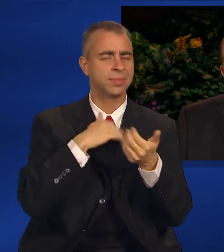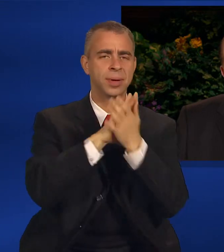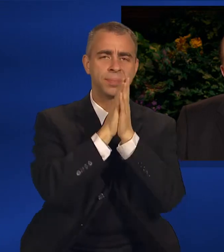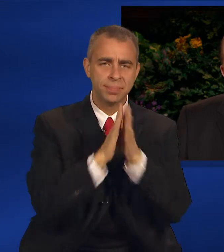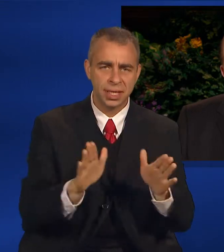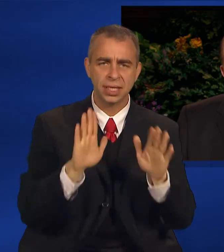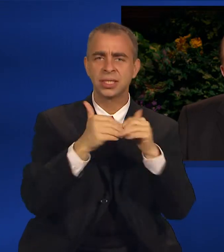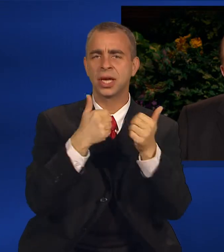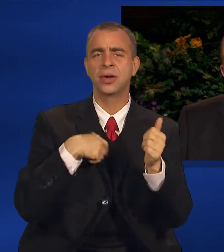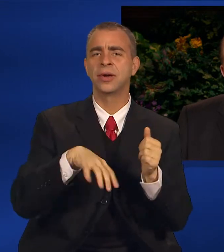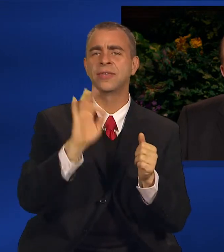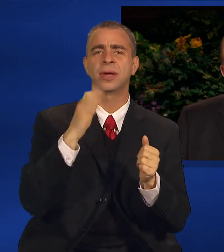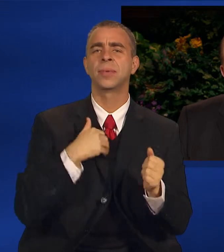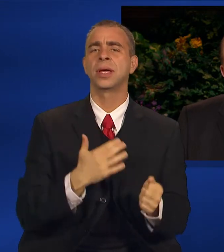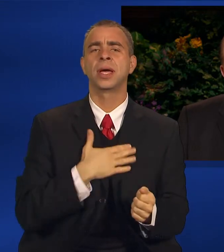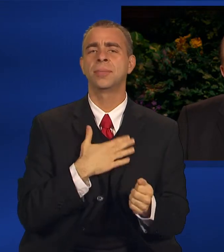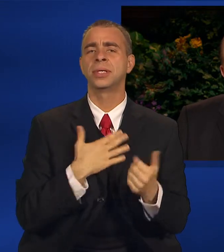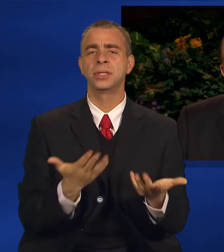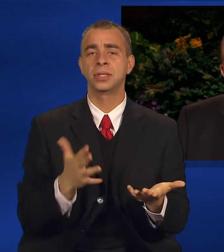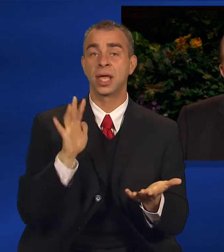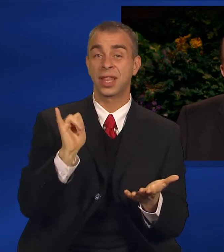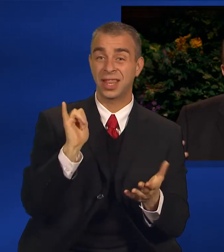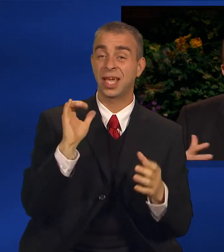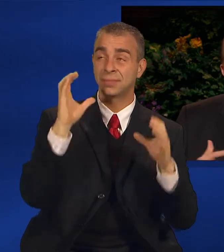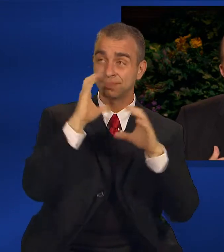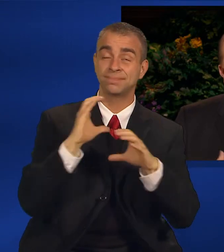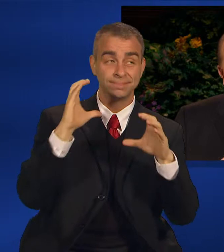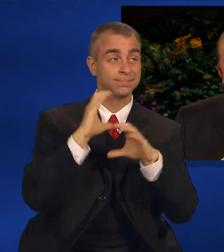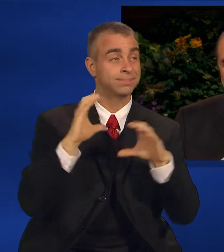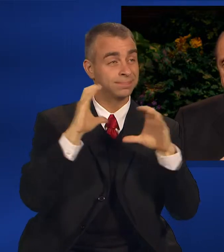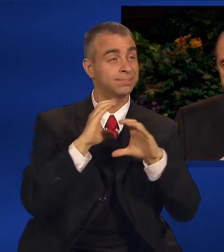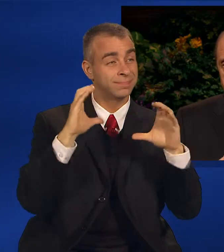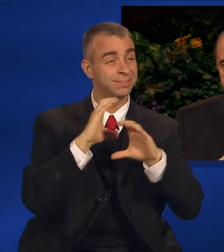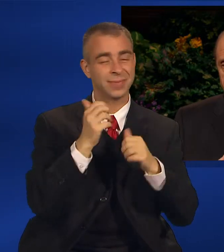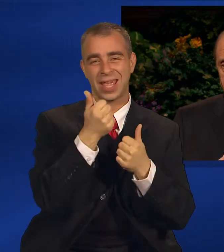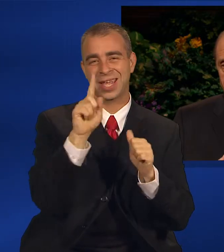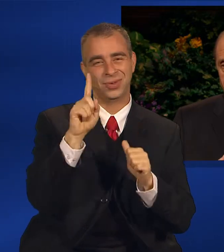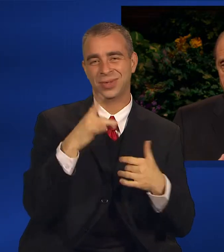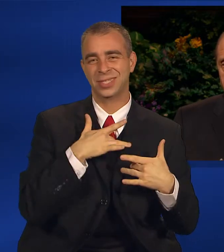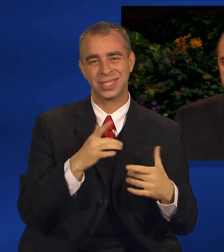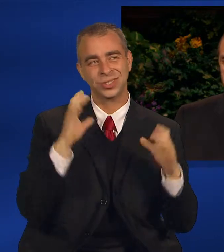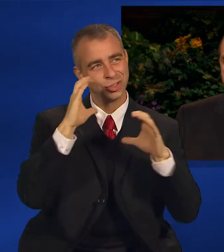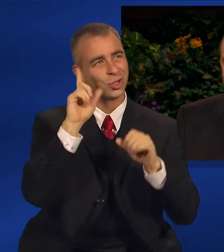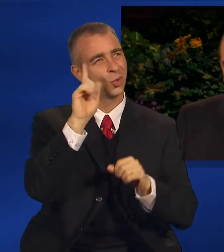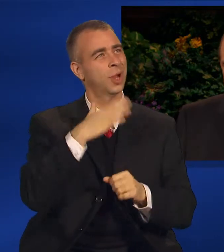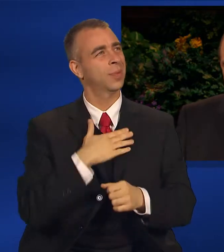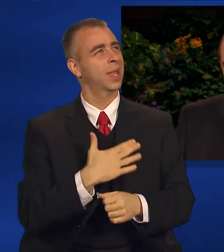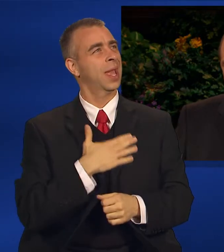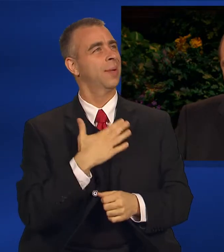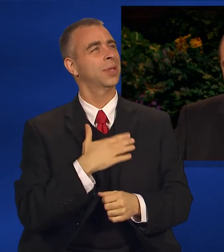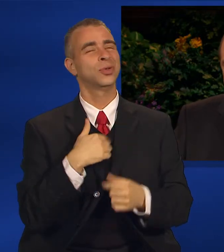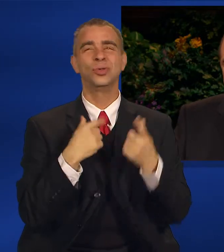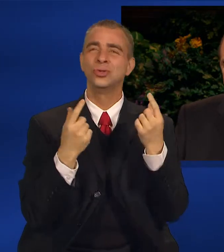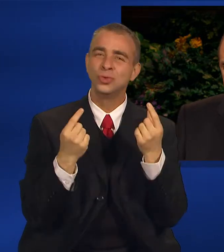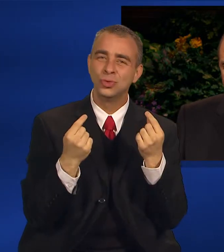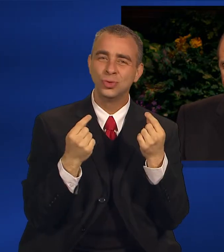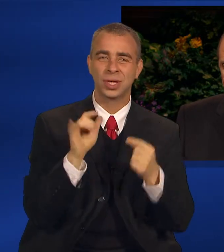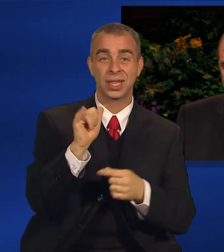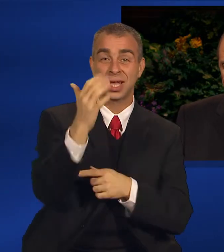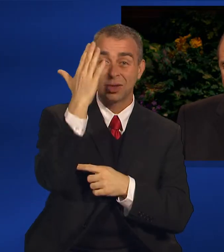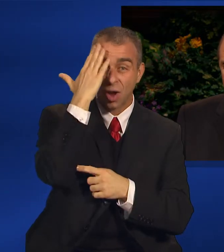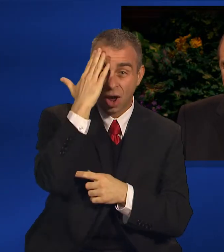Such a search is taken by each of us. This knowledge and